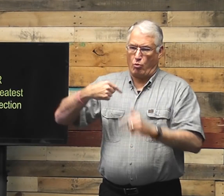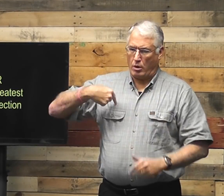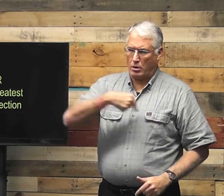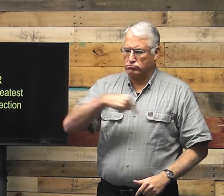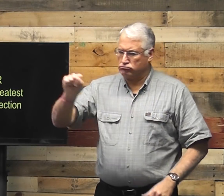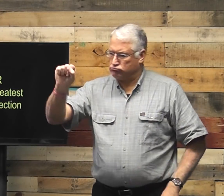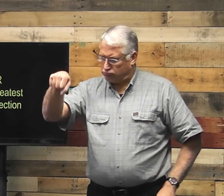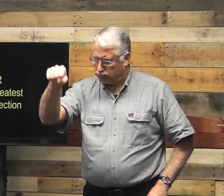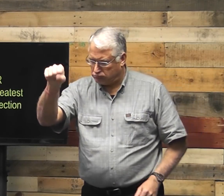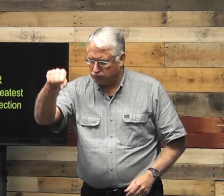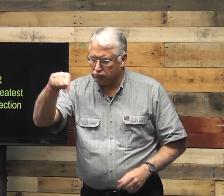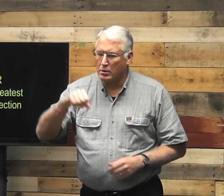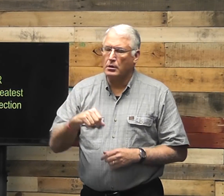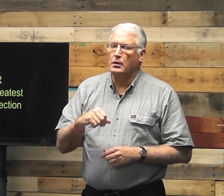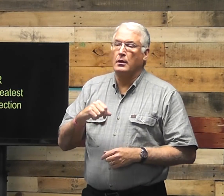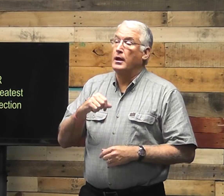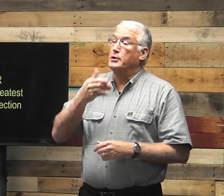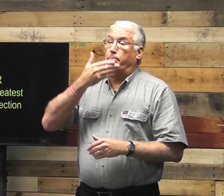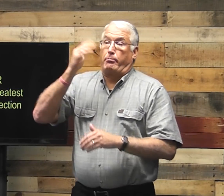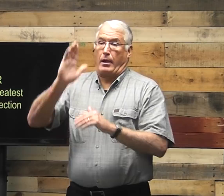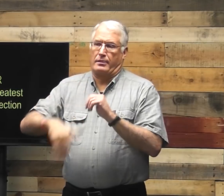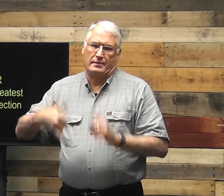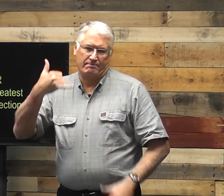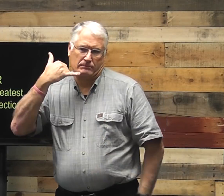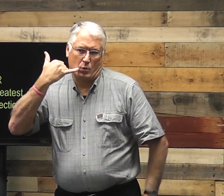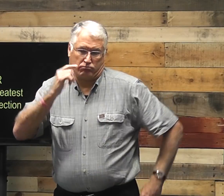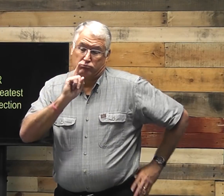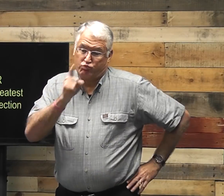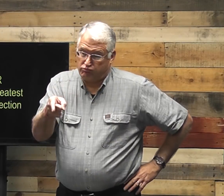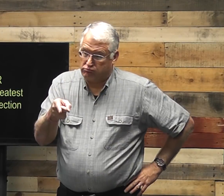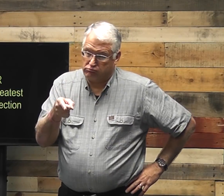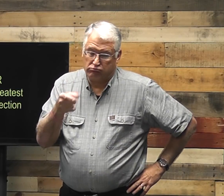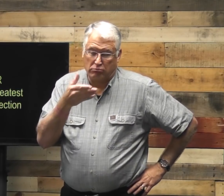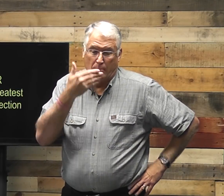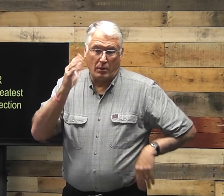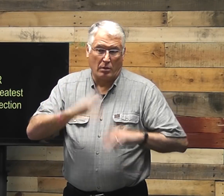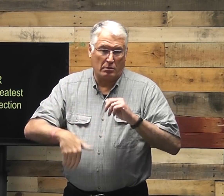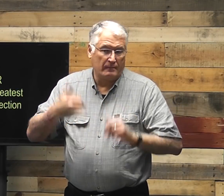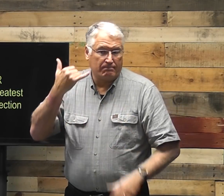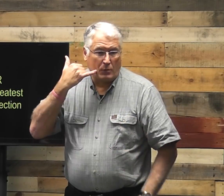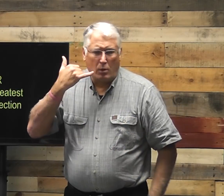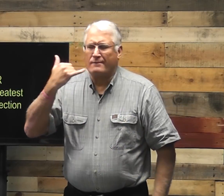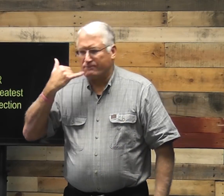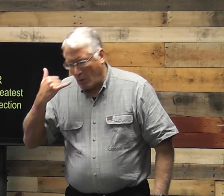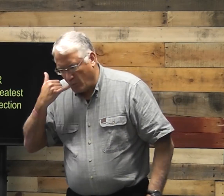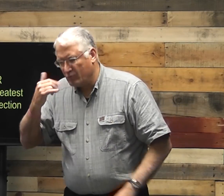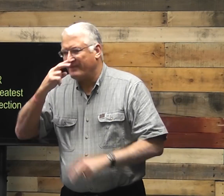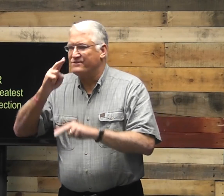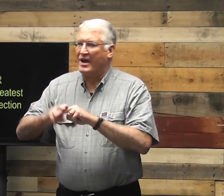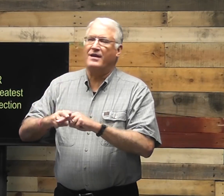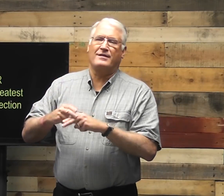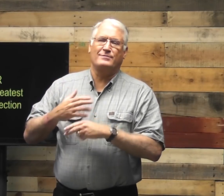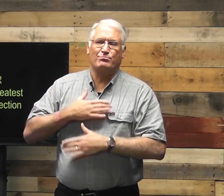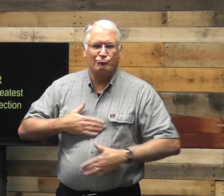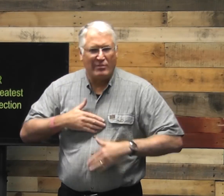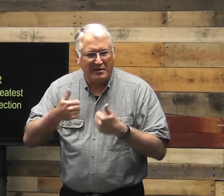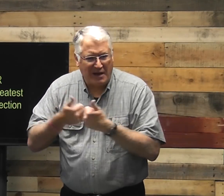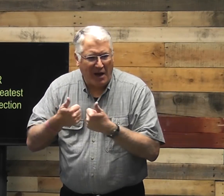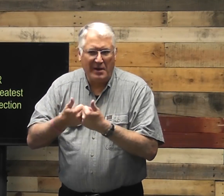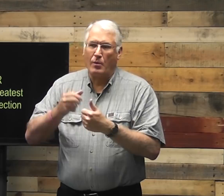Prayer does so much for us. It is better than our phones, truly. Yes, phones are fun. You know, we